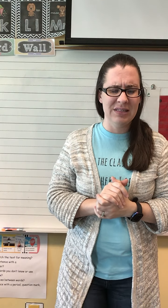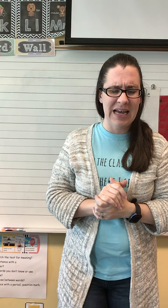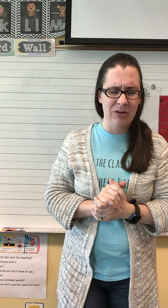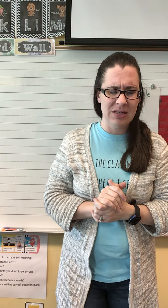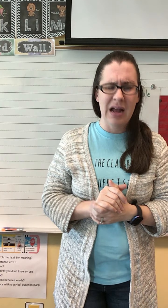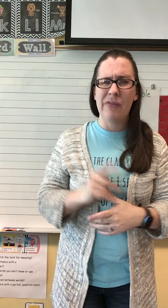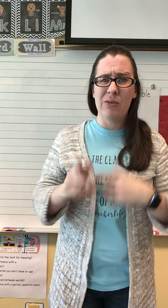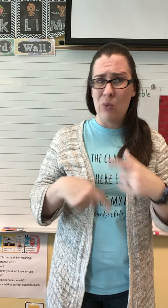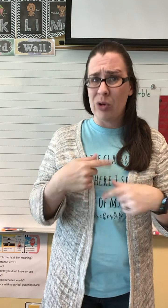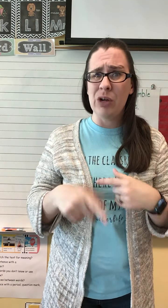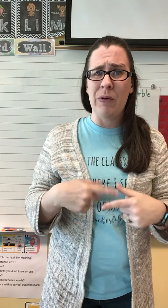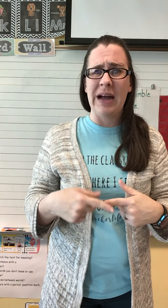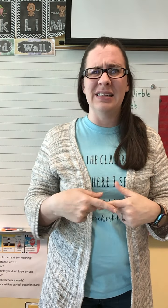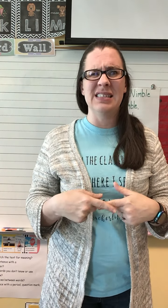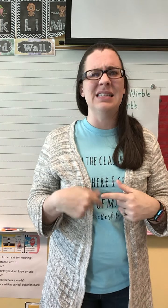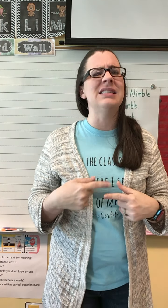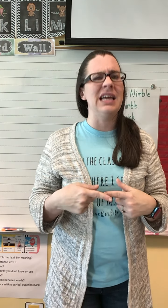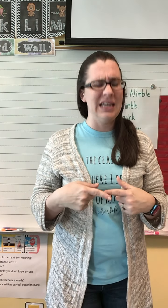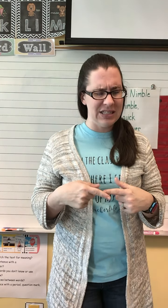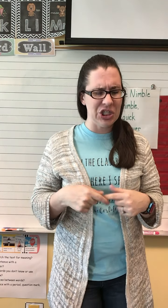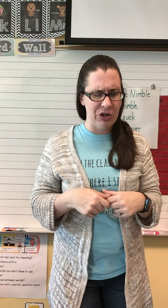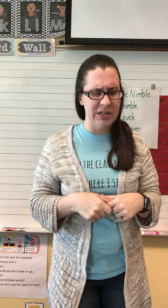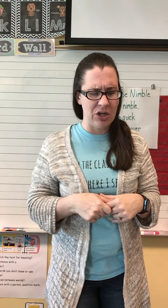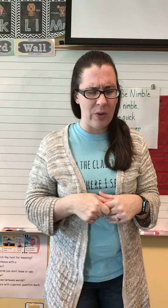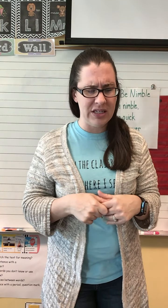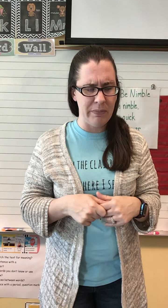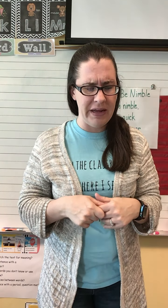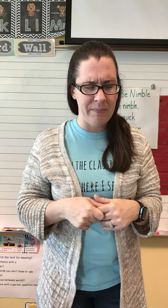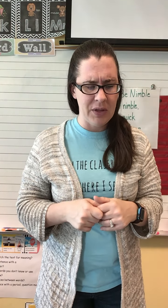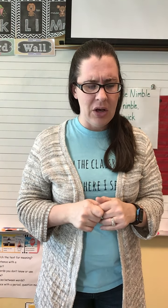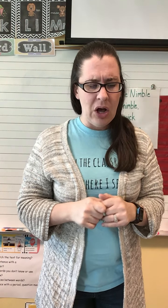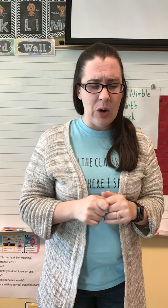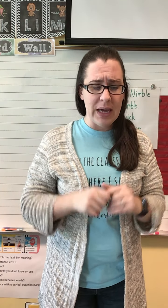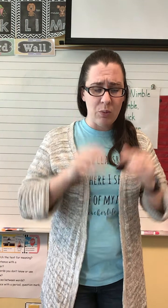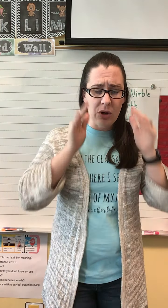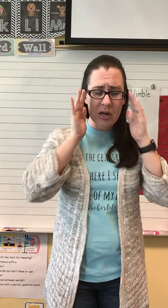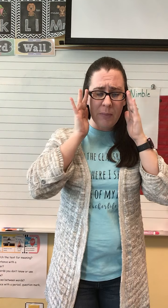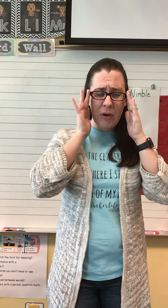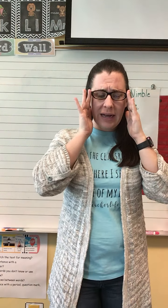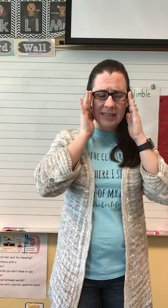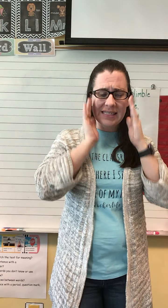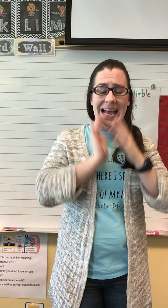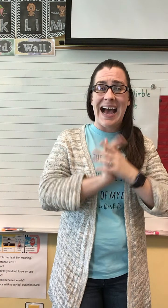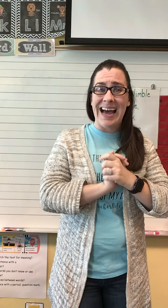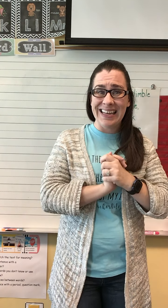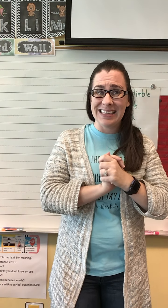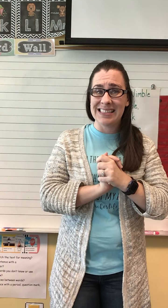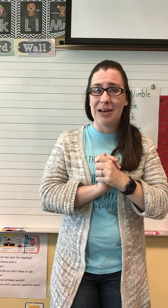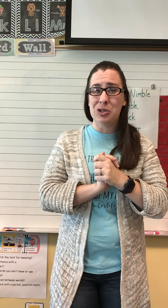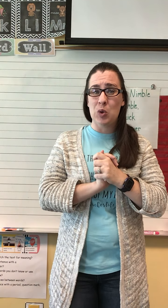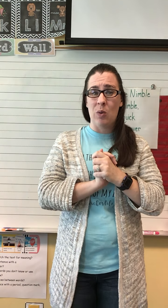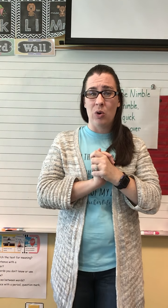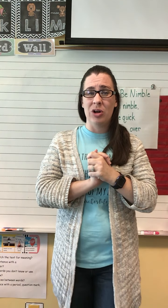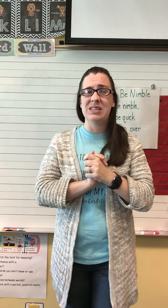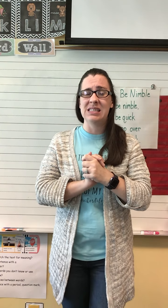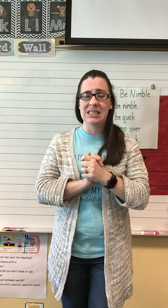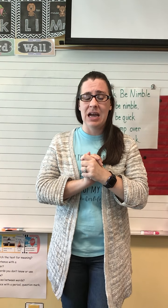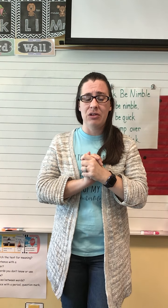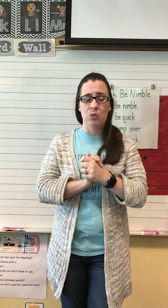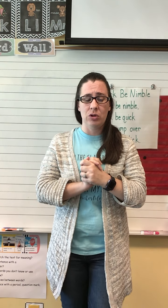sounds. The more you practice this, the easier it's going to be. Okay. We're going to practice adding a sound to a word to see how the word